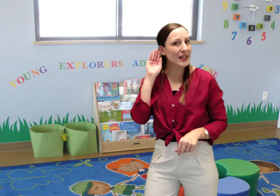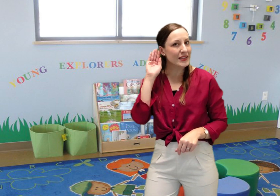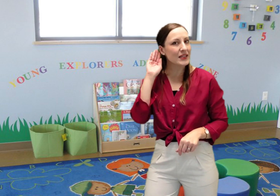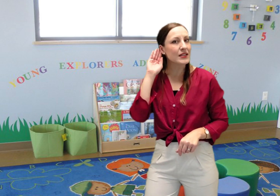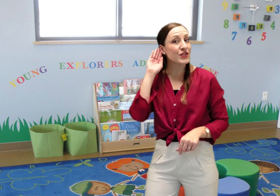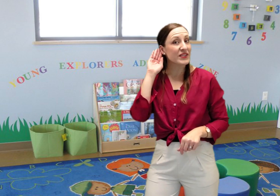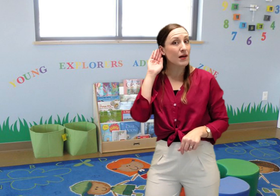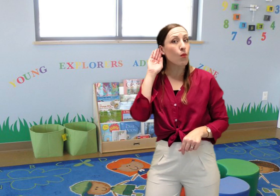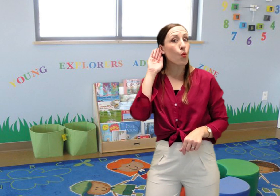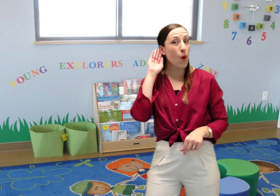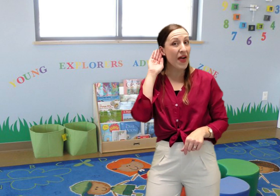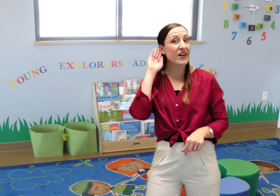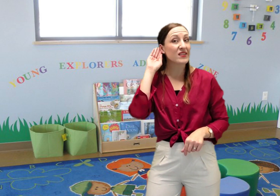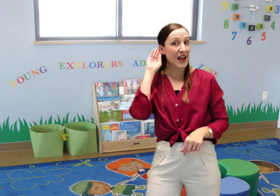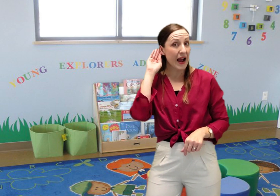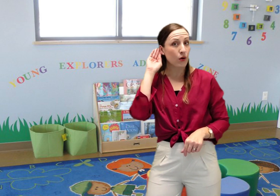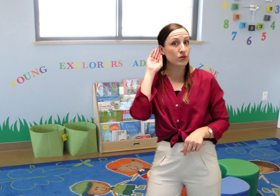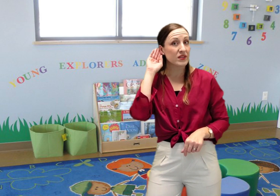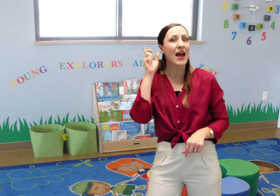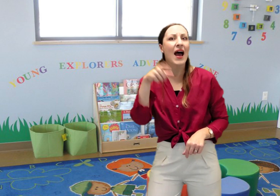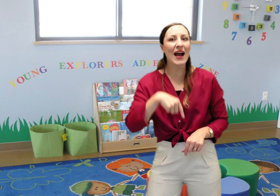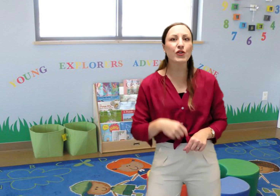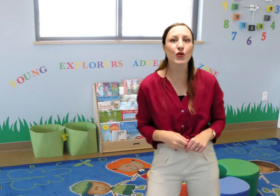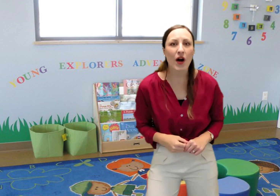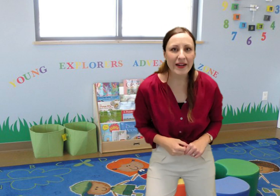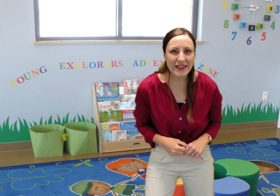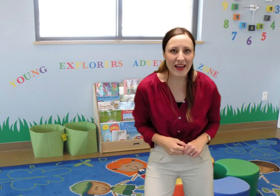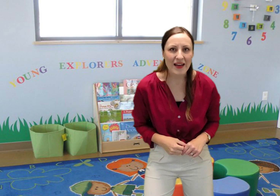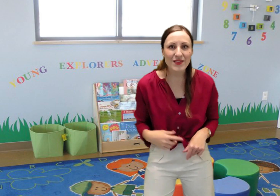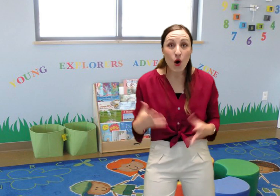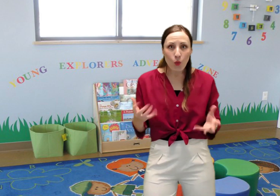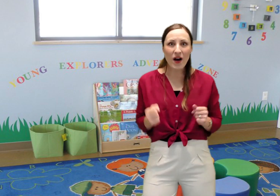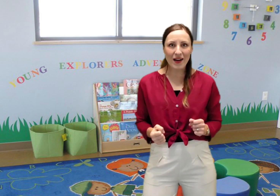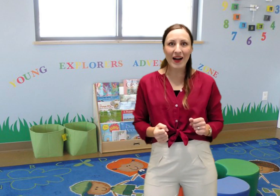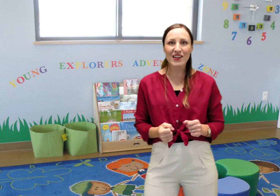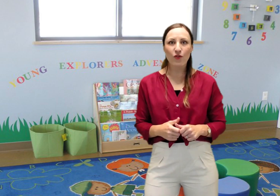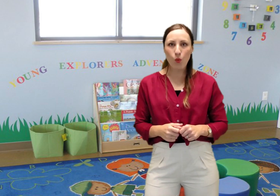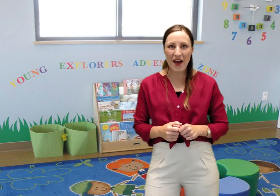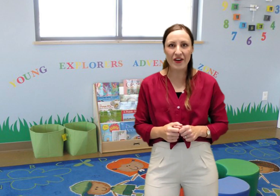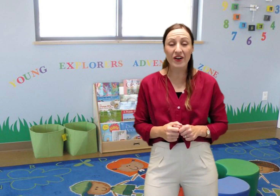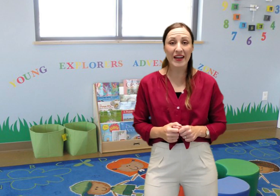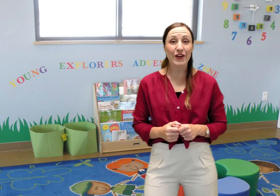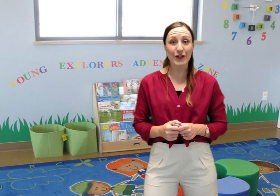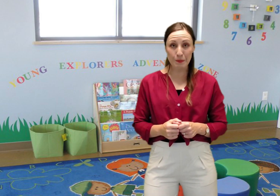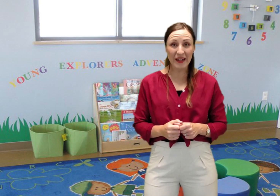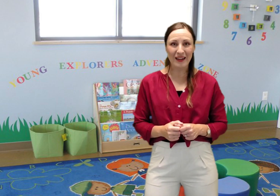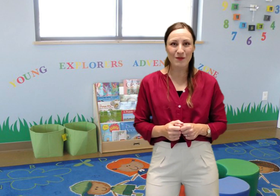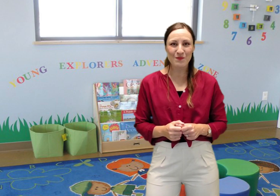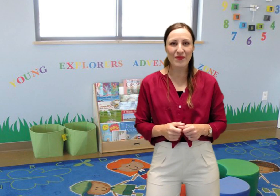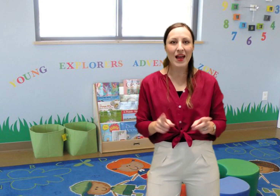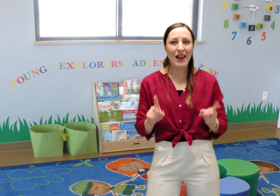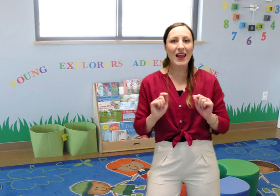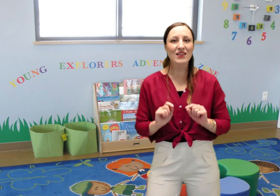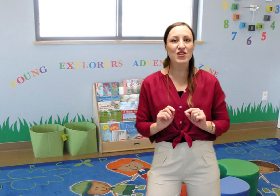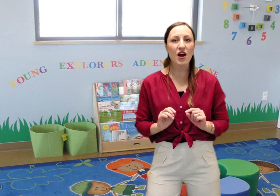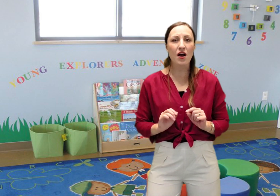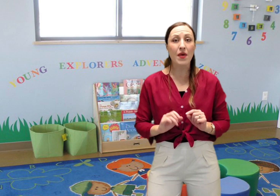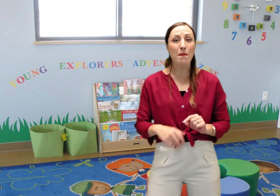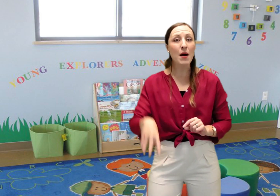listen to some weather sounds and try to guess what kind of weather it could be let's turn them